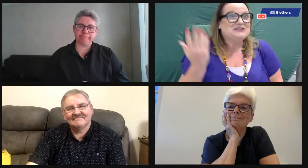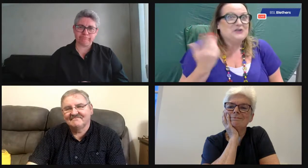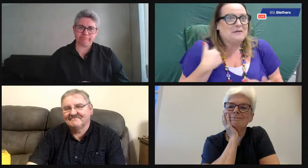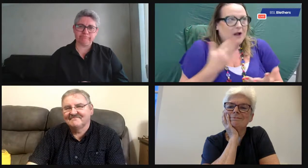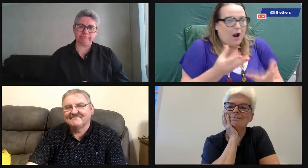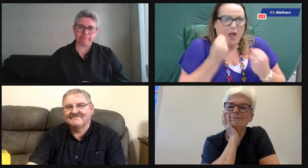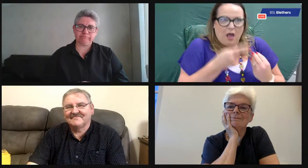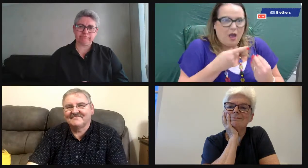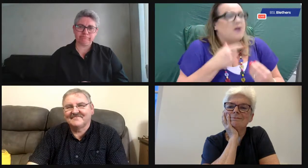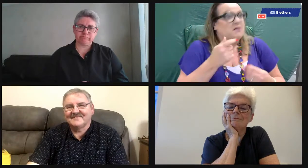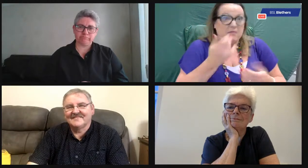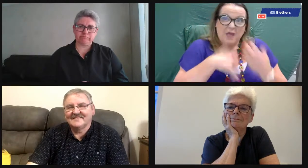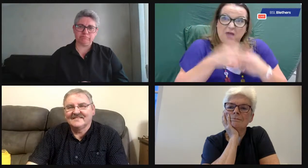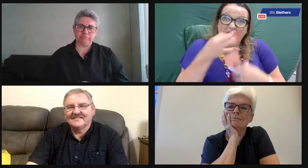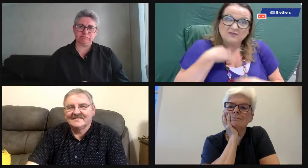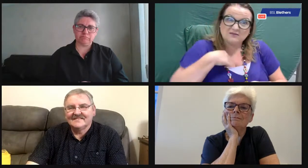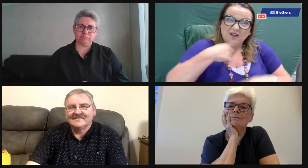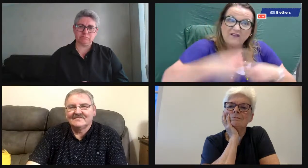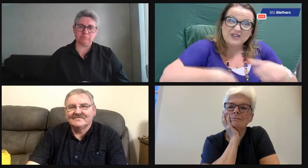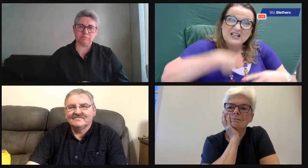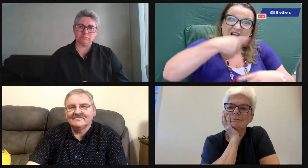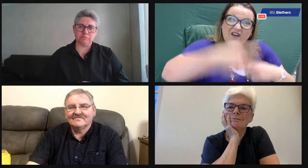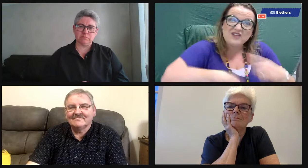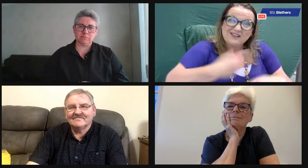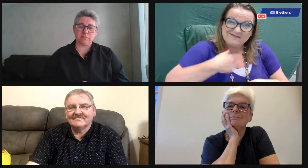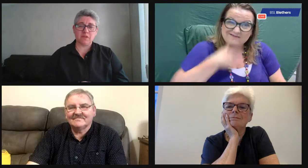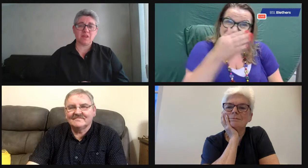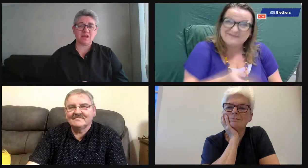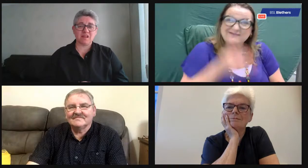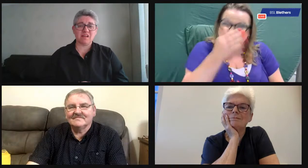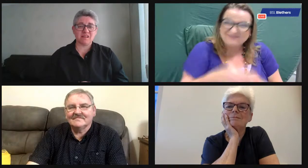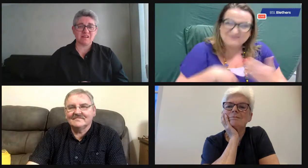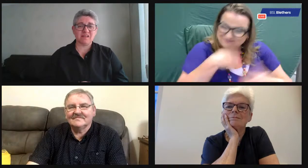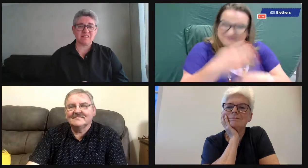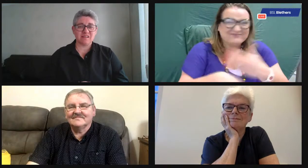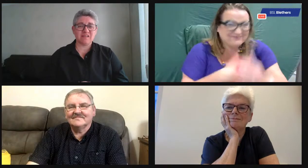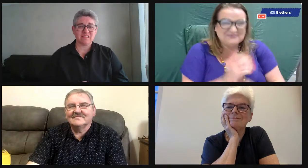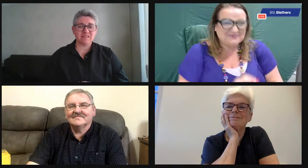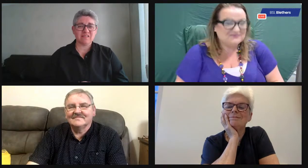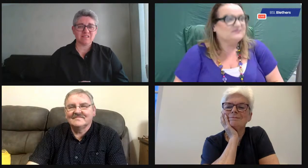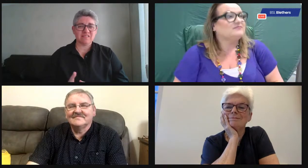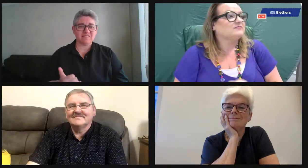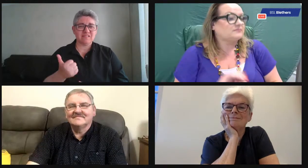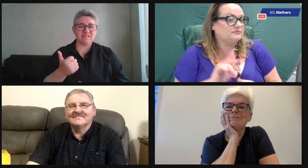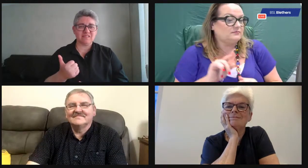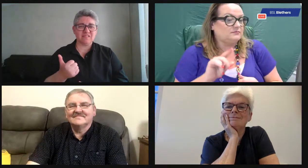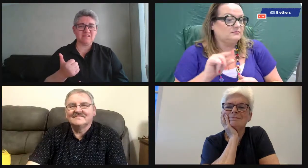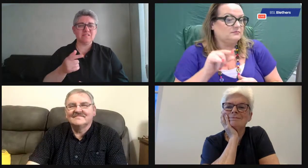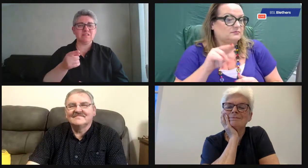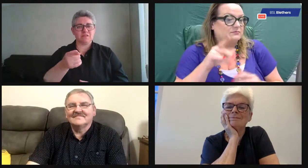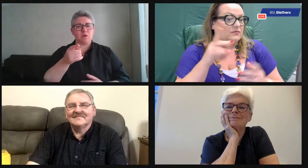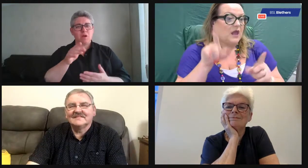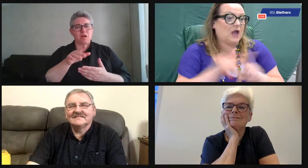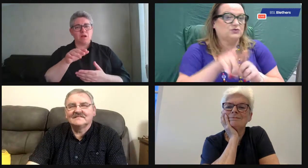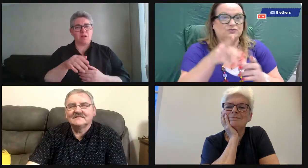so young, but it had such an impact on me. And it made me keep on volunteering up until now.